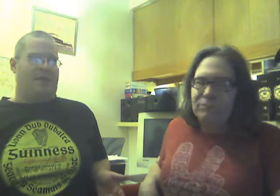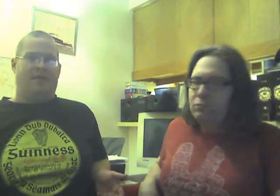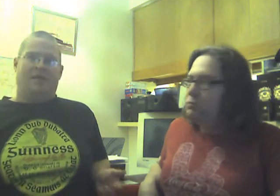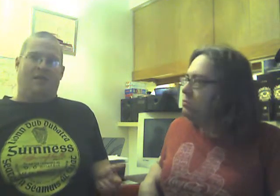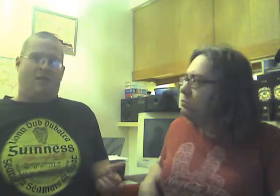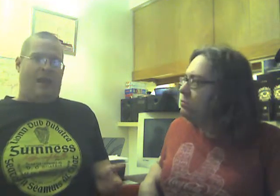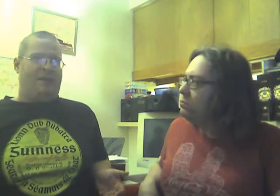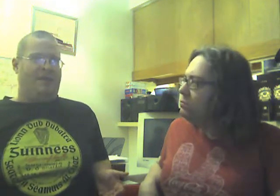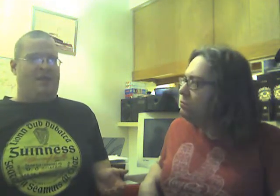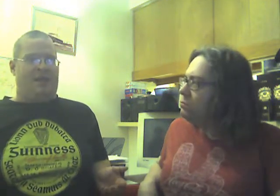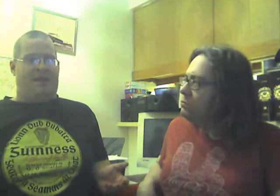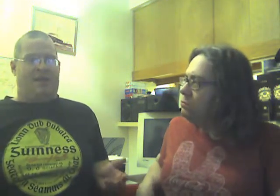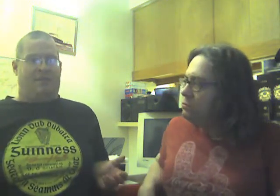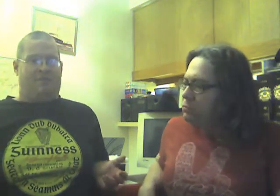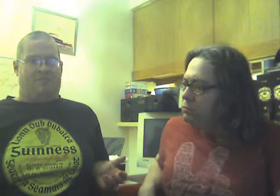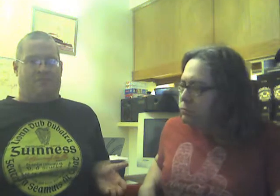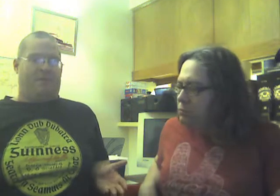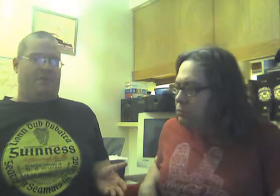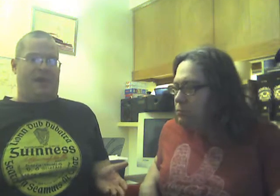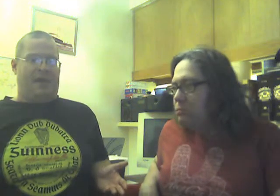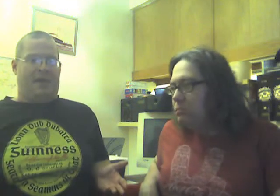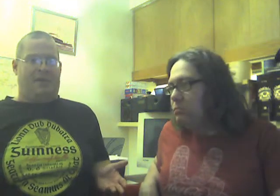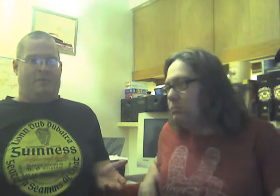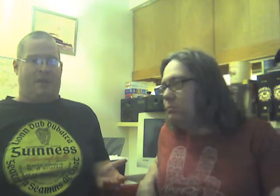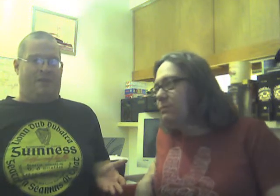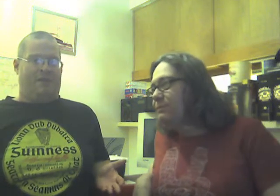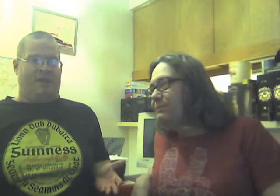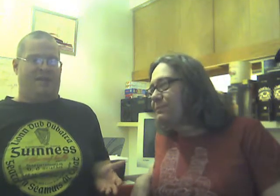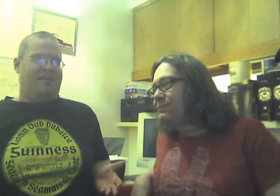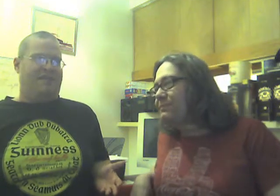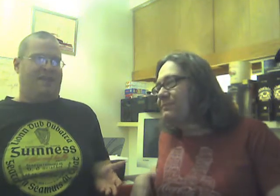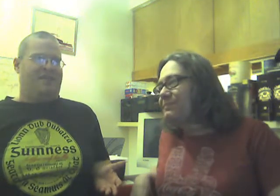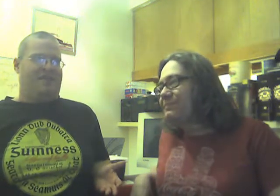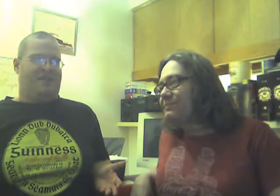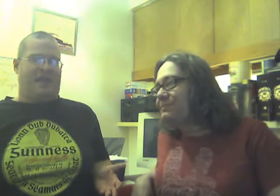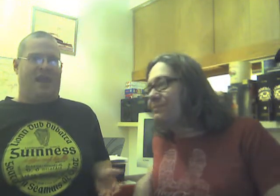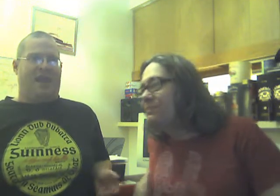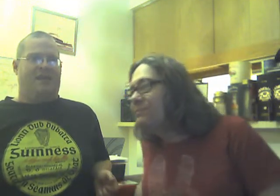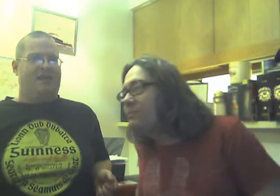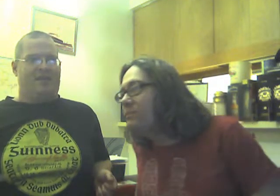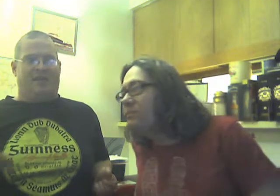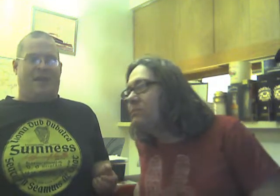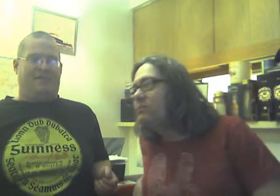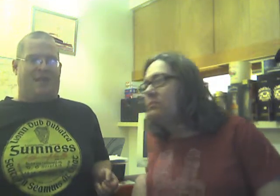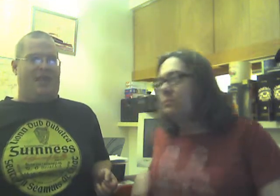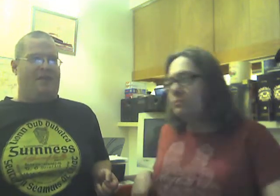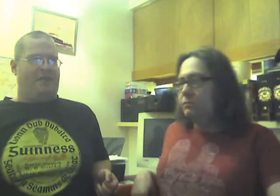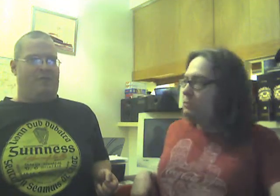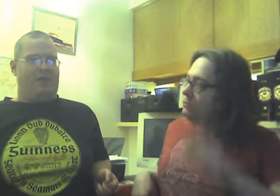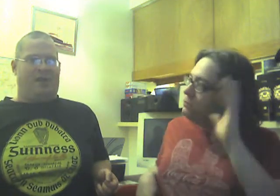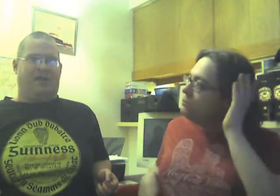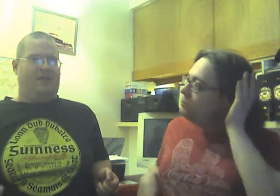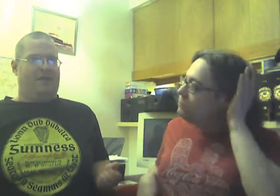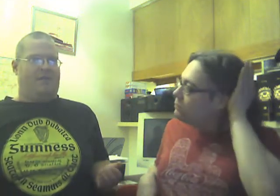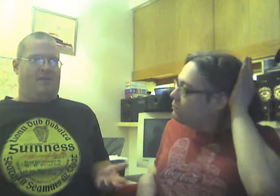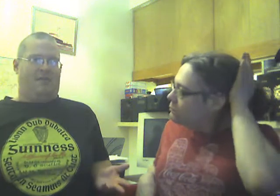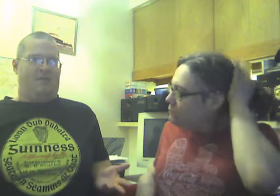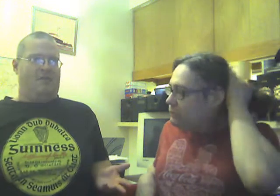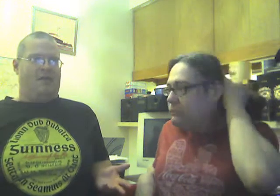it. Ranting and complaining, whatever, it doesn't necessarily hate. It depends on how you word it. Like, you don't hear